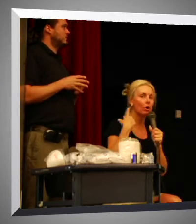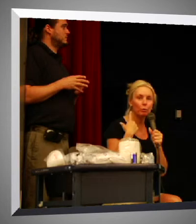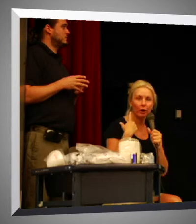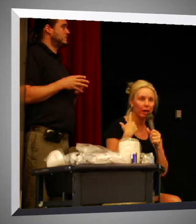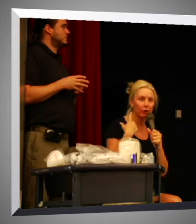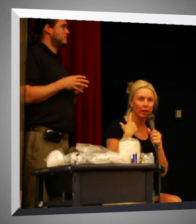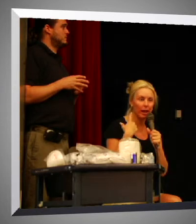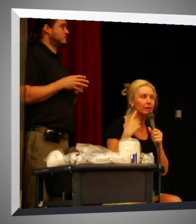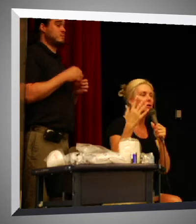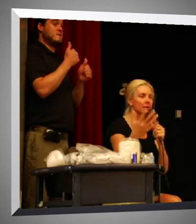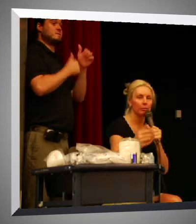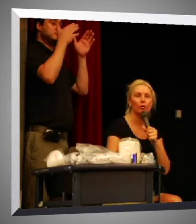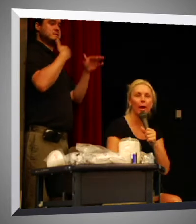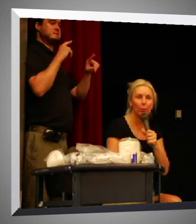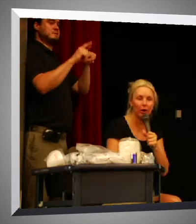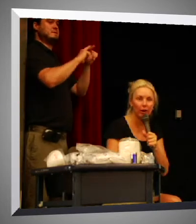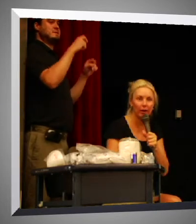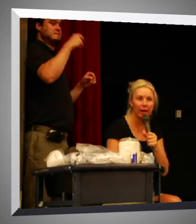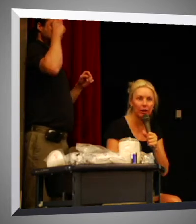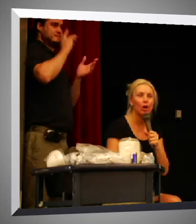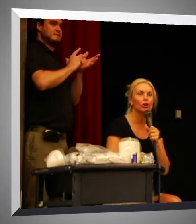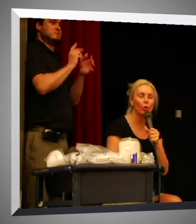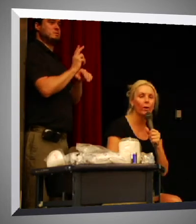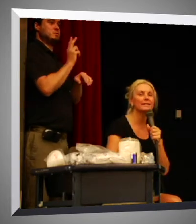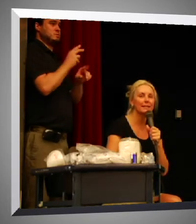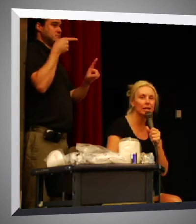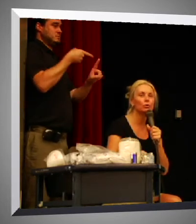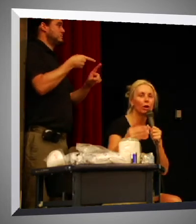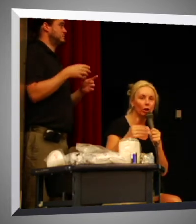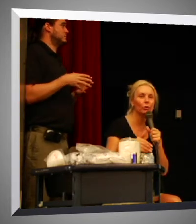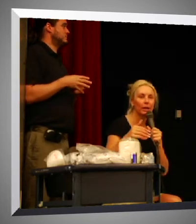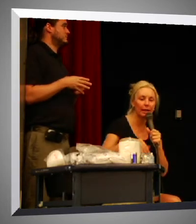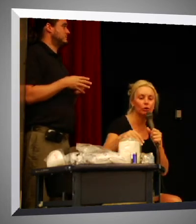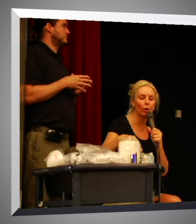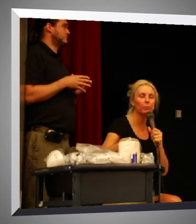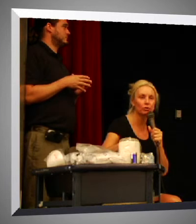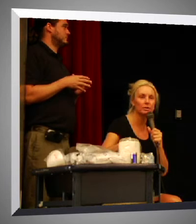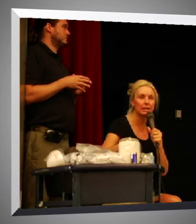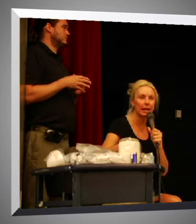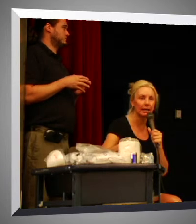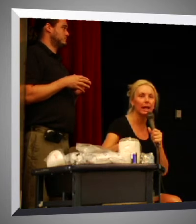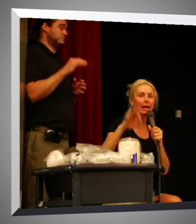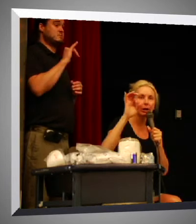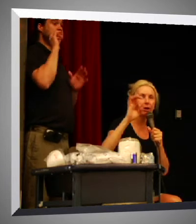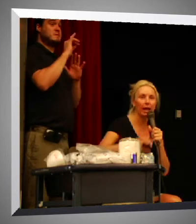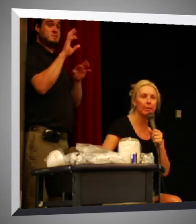don't wear a hearing aid. Some of you might wear a hearing aid. You're going to need to include in your emergency kit hearing aid